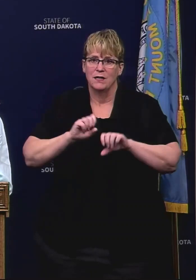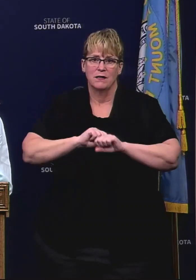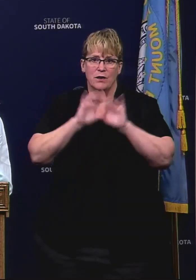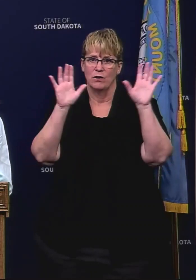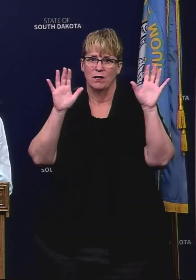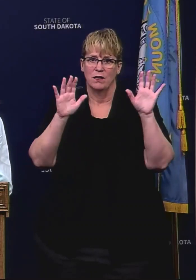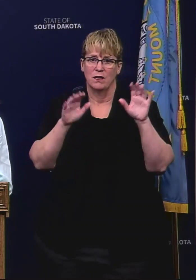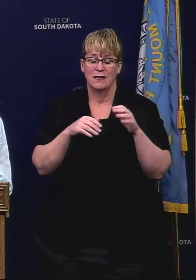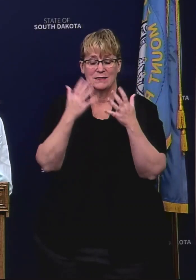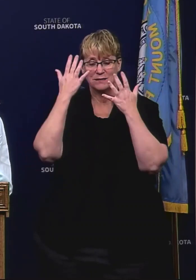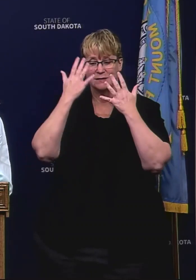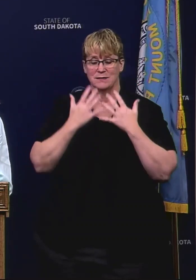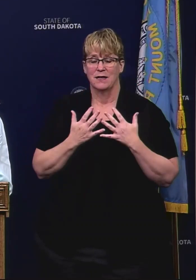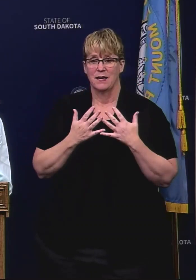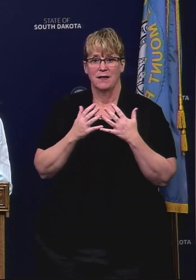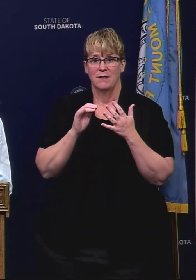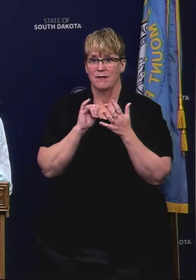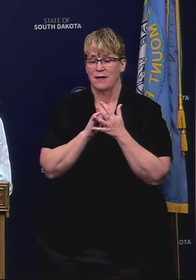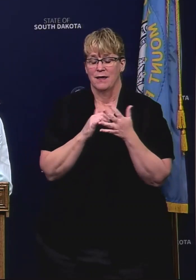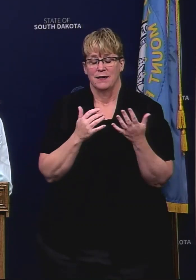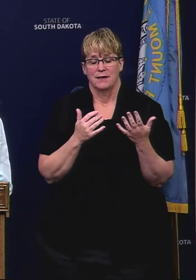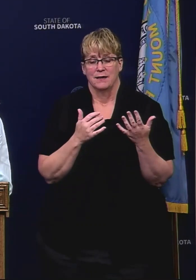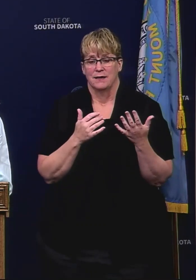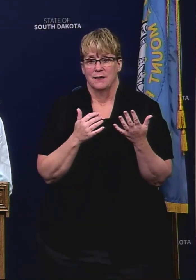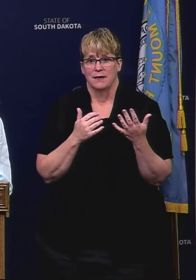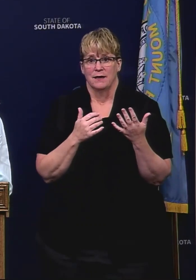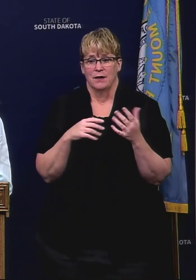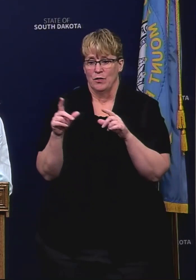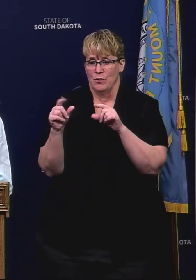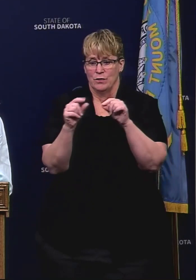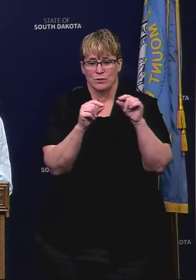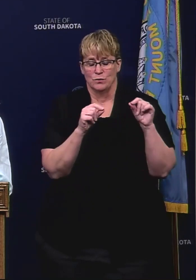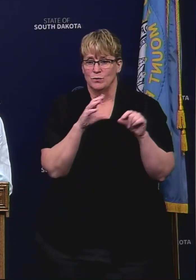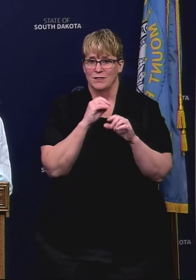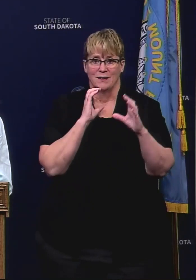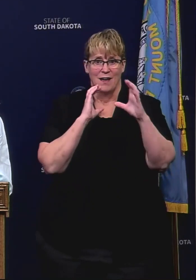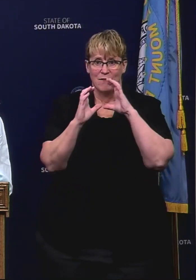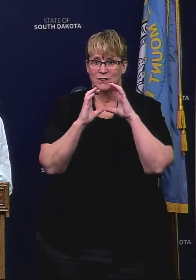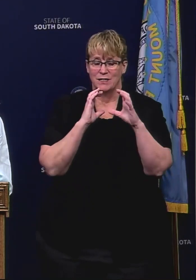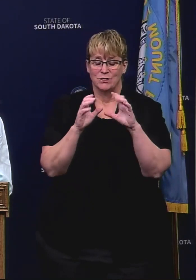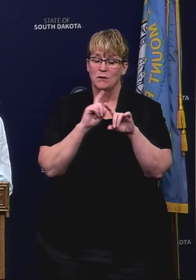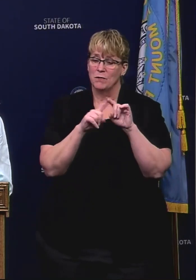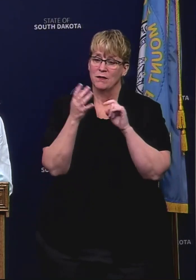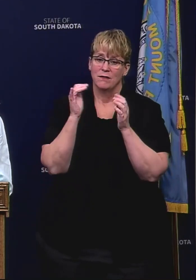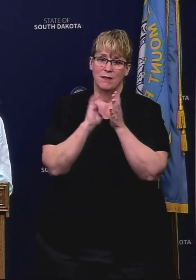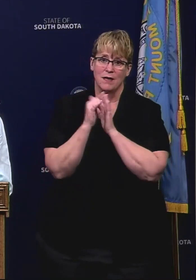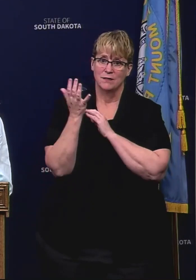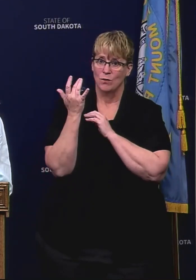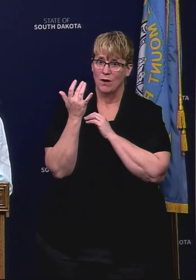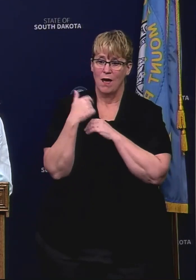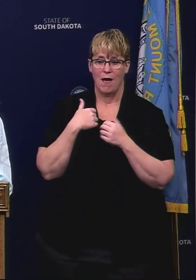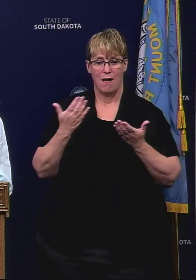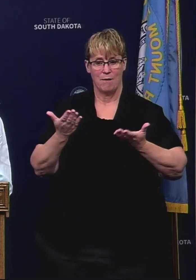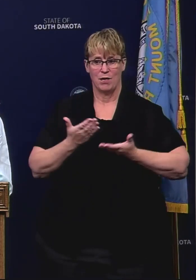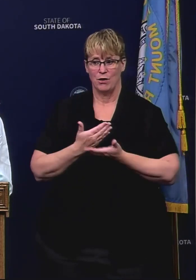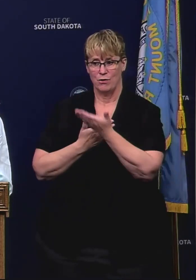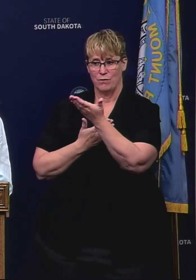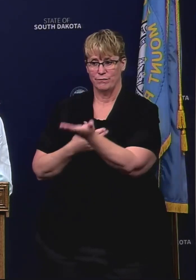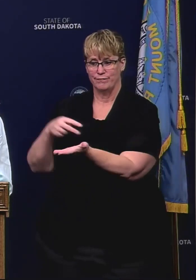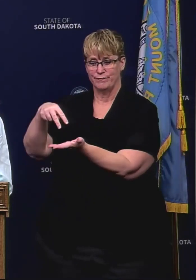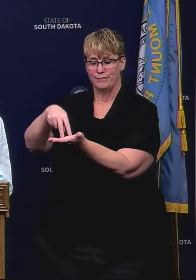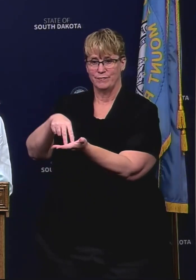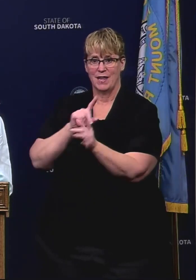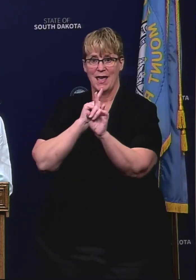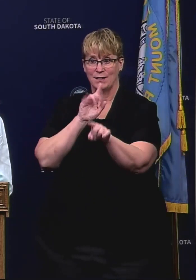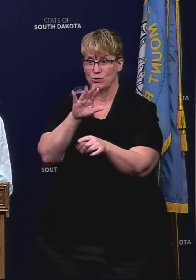and it's unfortunate that there's rumors and conversations but that's why I'm here in front of you